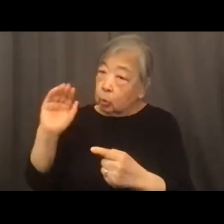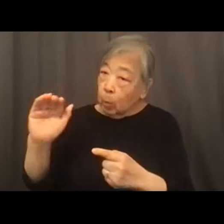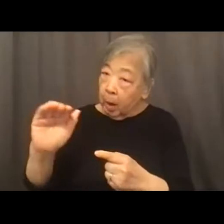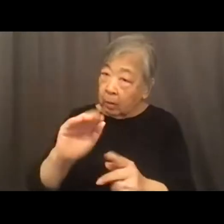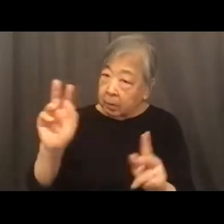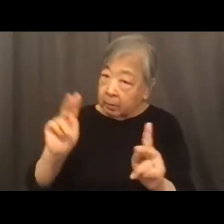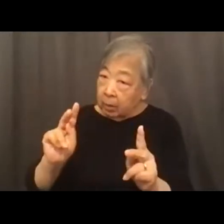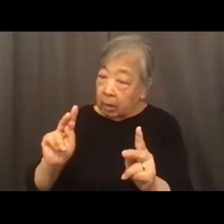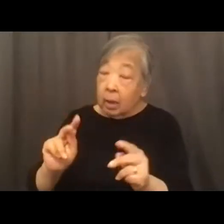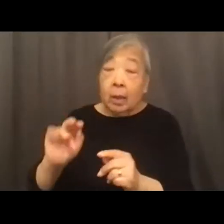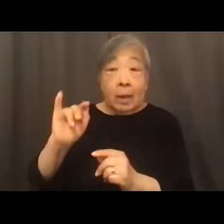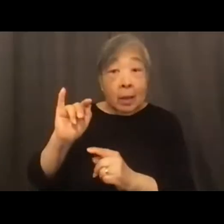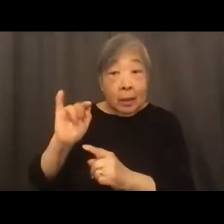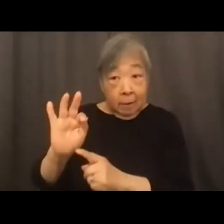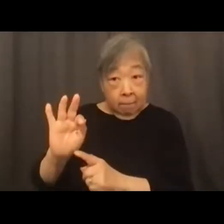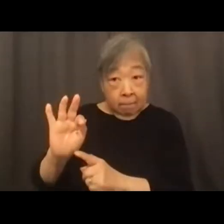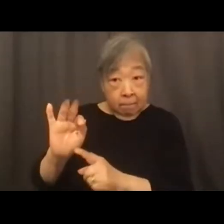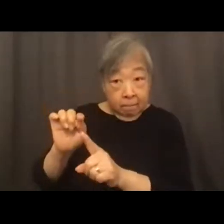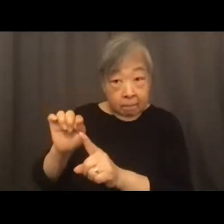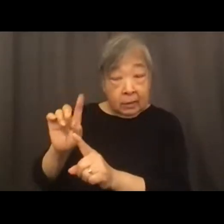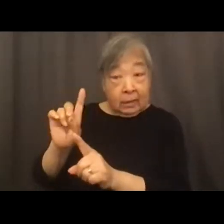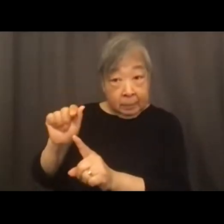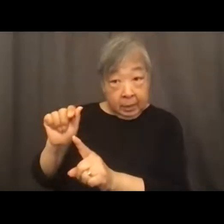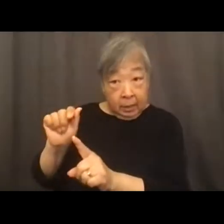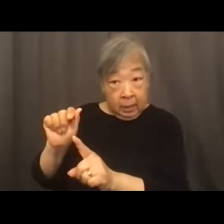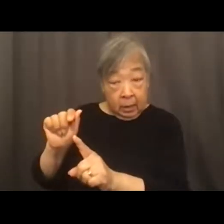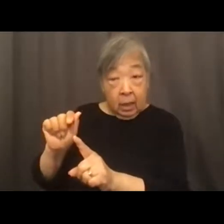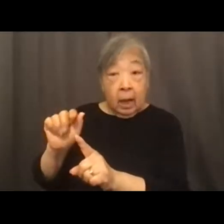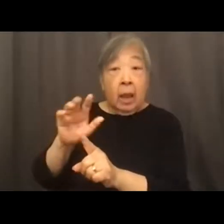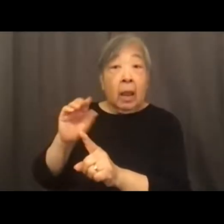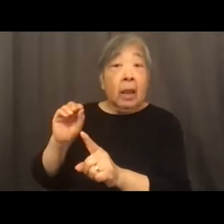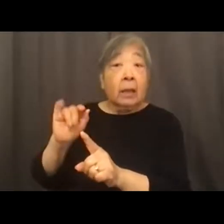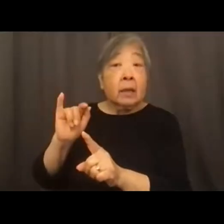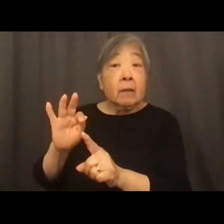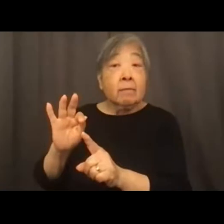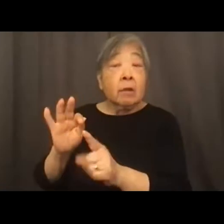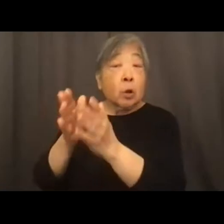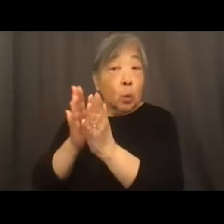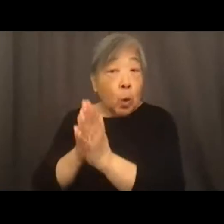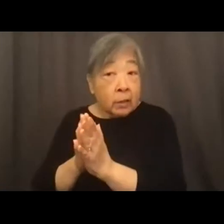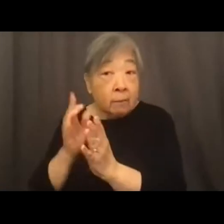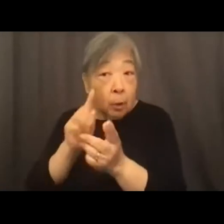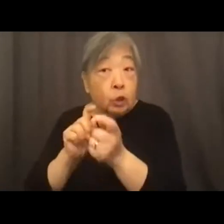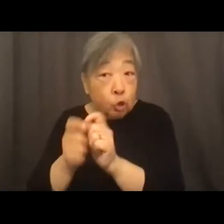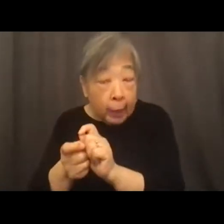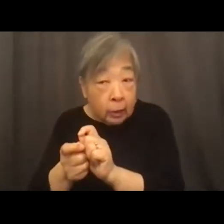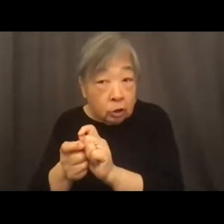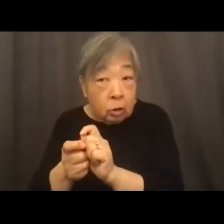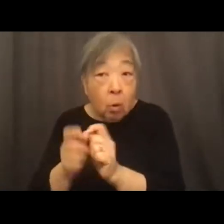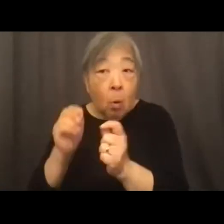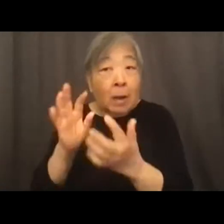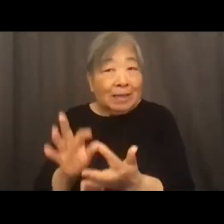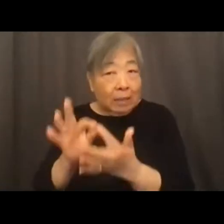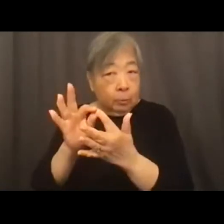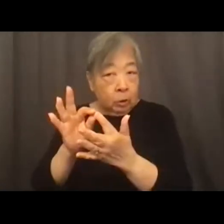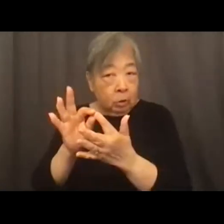there's a disability and a disability related request for a change or exception to